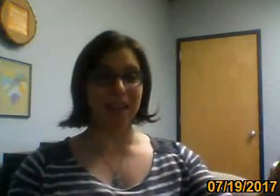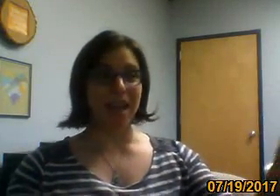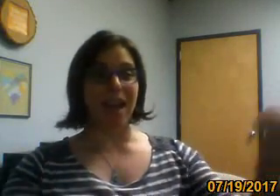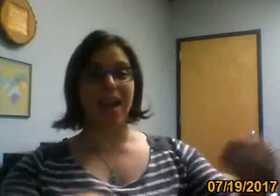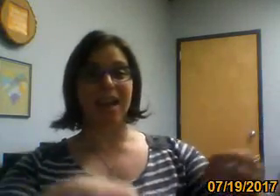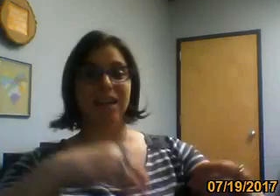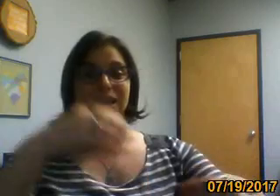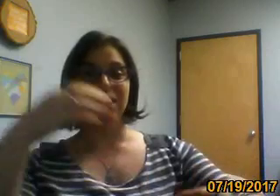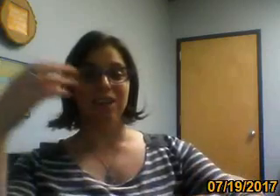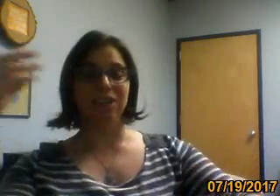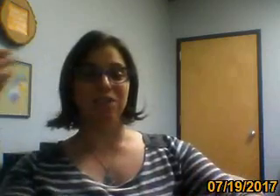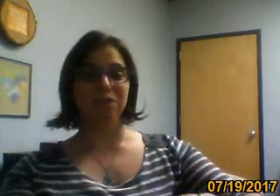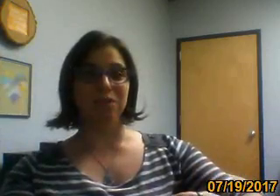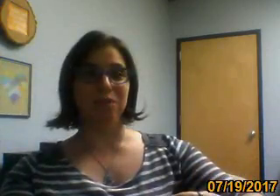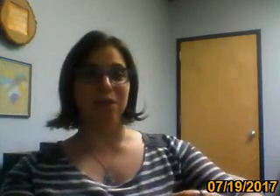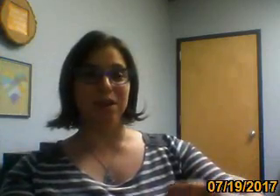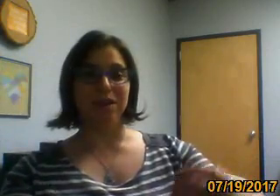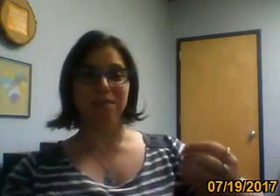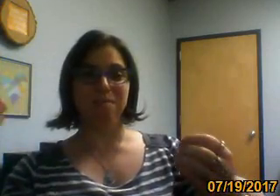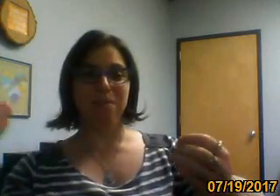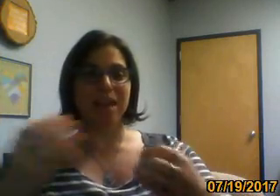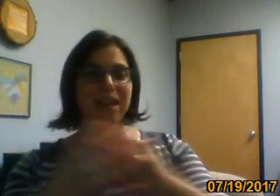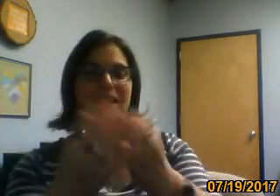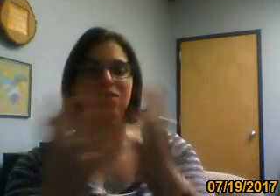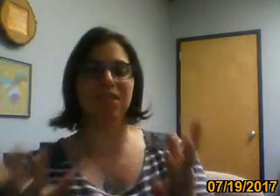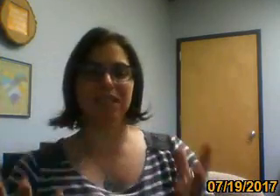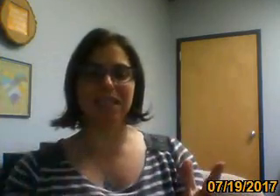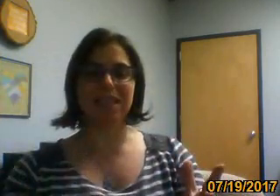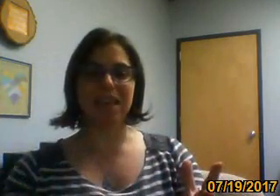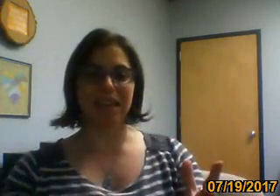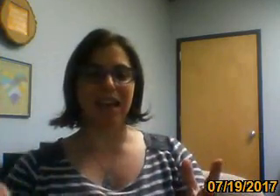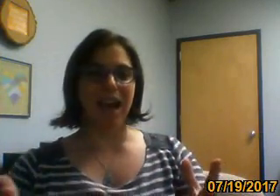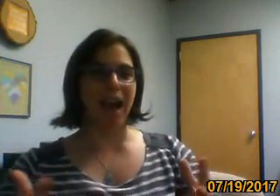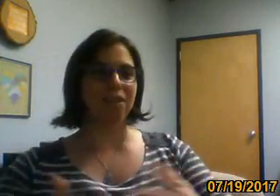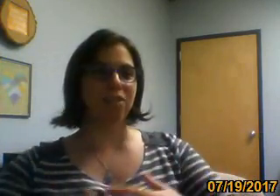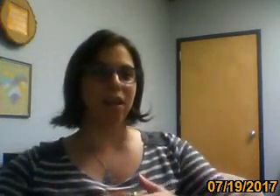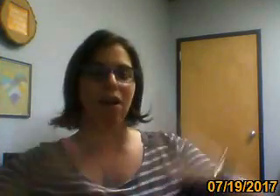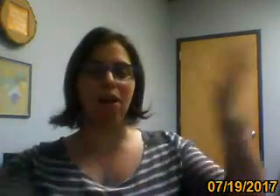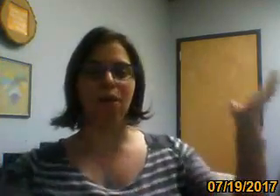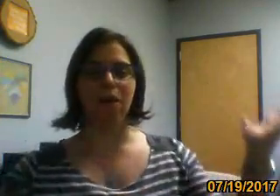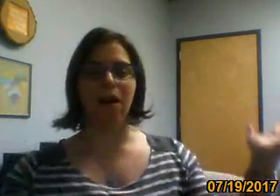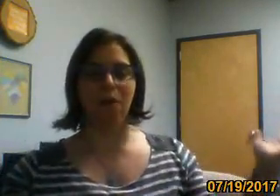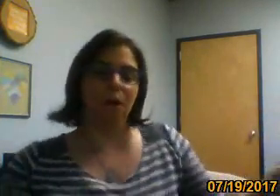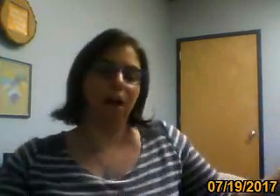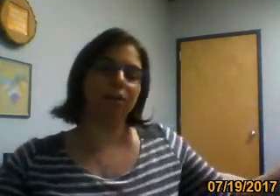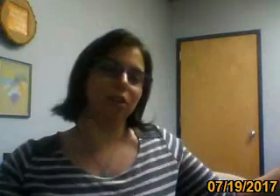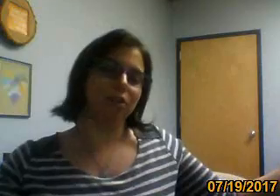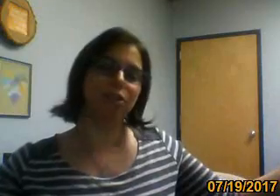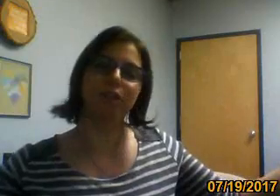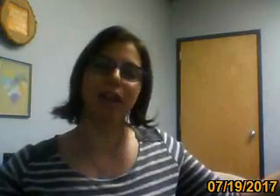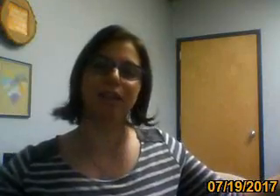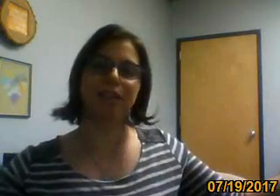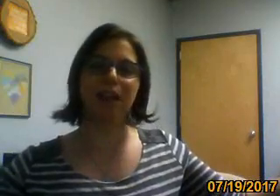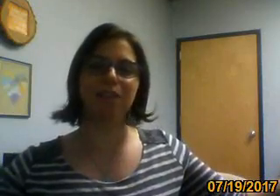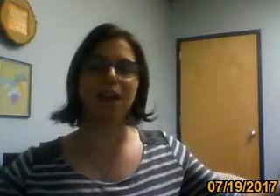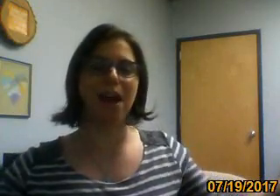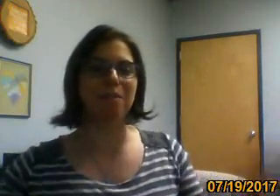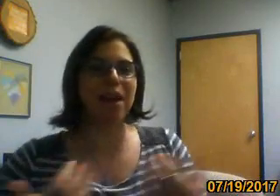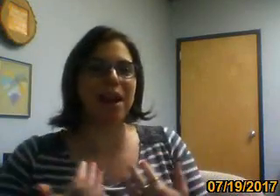and you make it into this thing and you're like, oh, uh, well I saw a shirt and that the entire time.